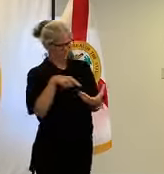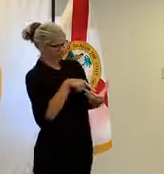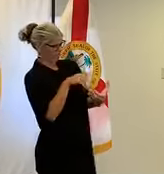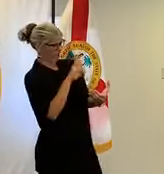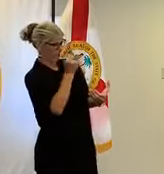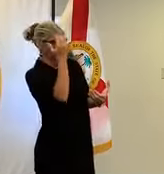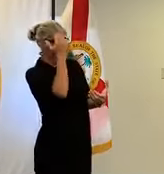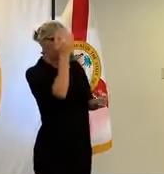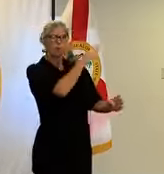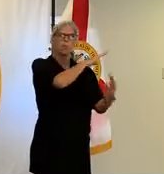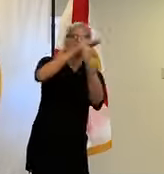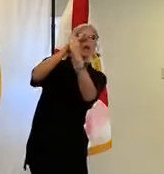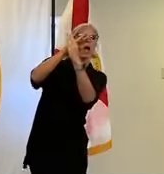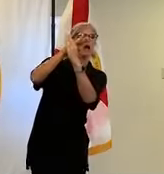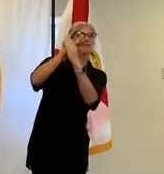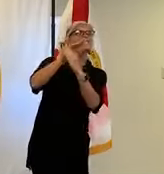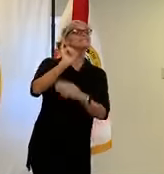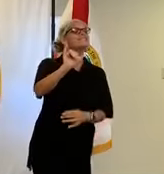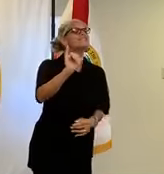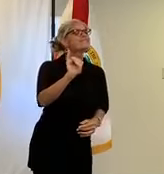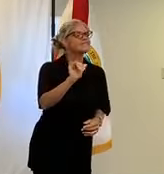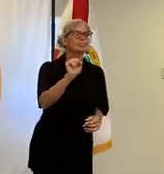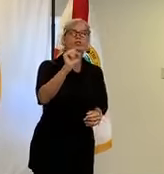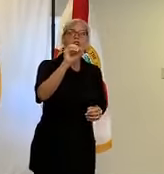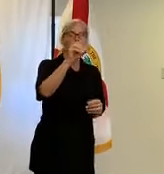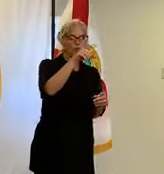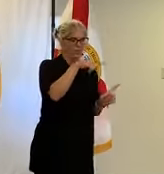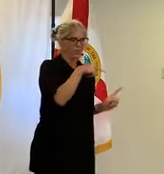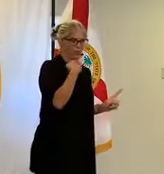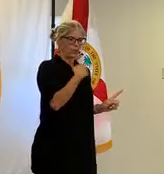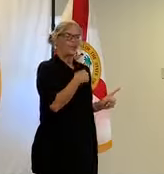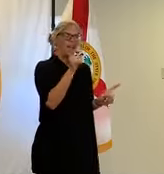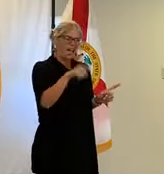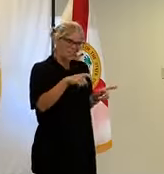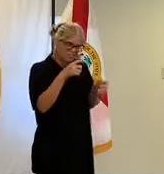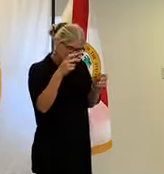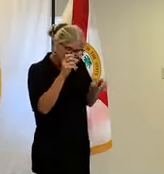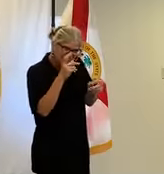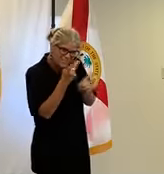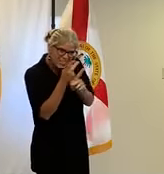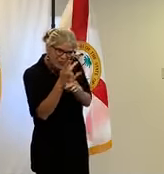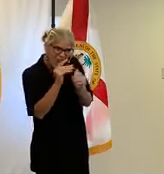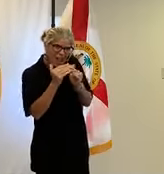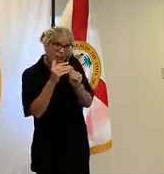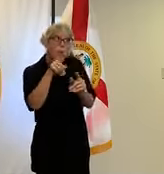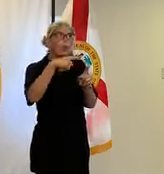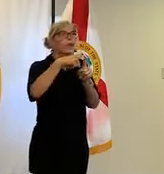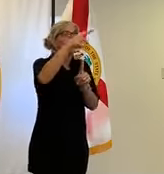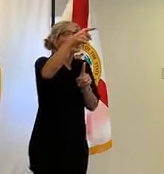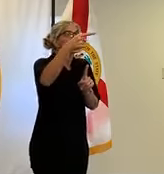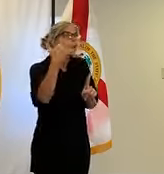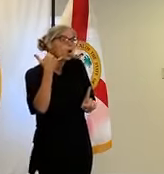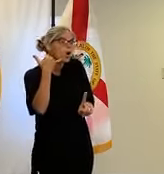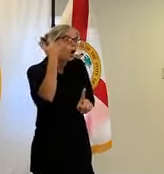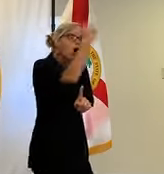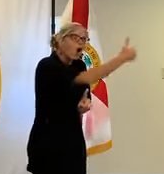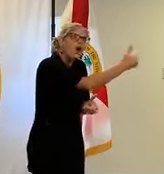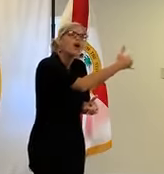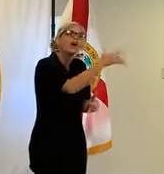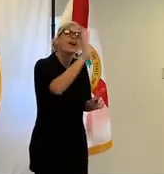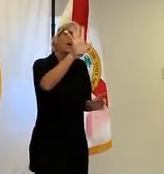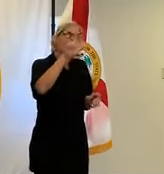blocked on your cell phone it will not allow this call to come through so make sure while you're waiting for this call to come in that that is unblocked